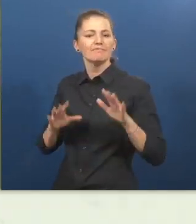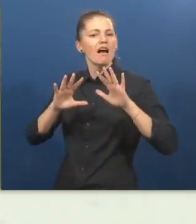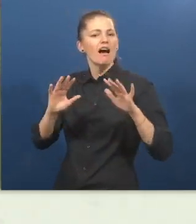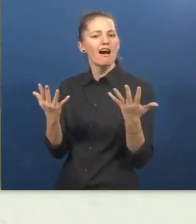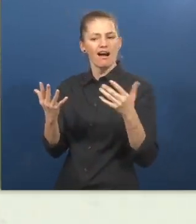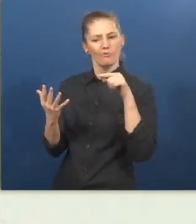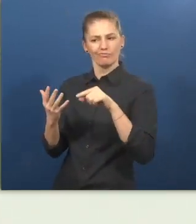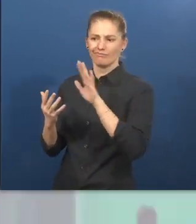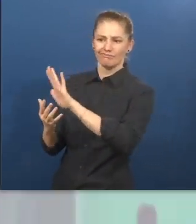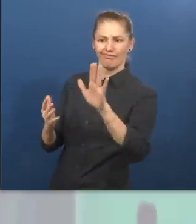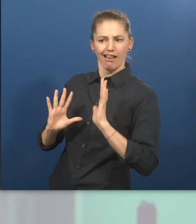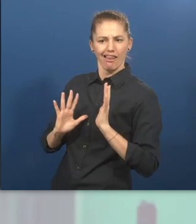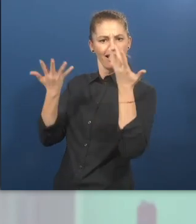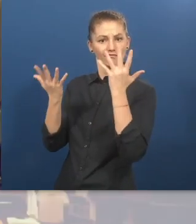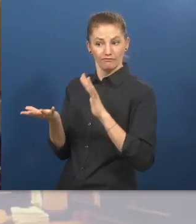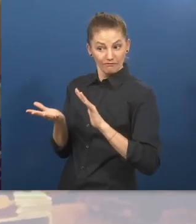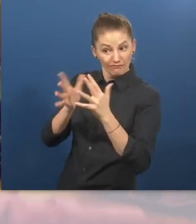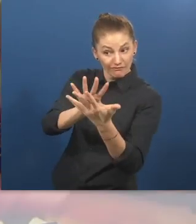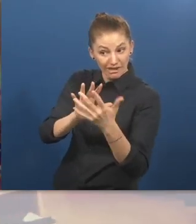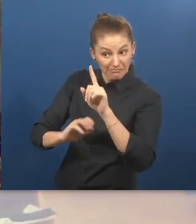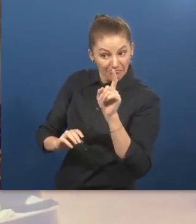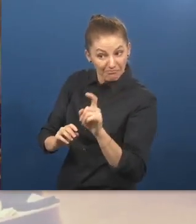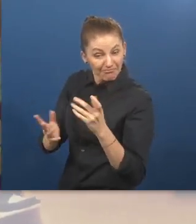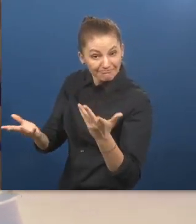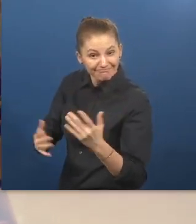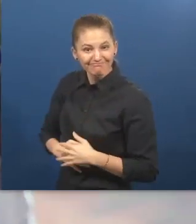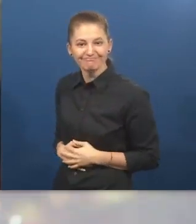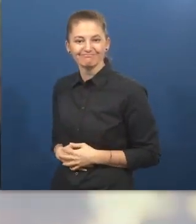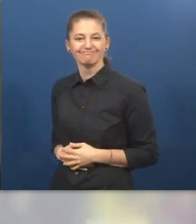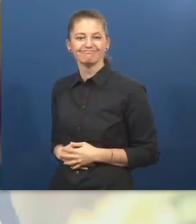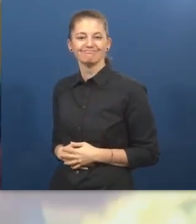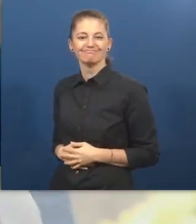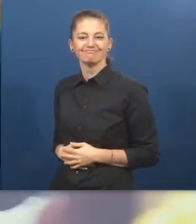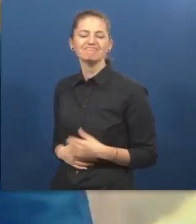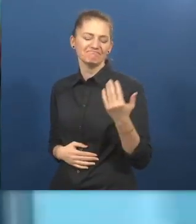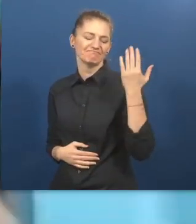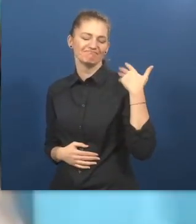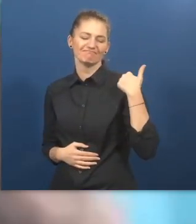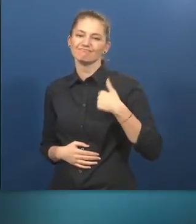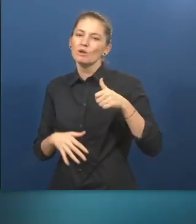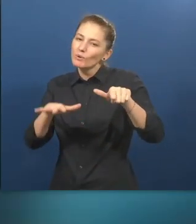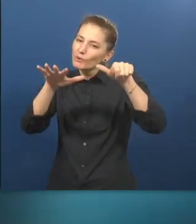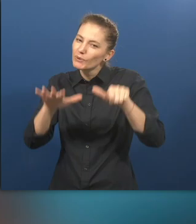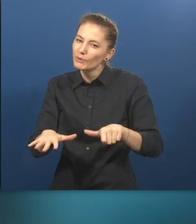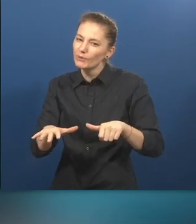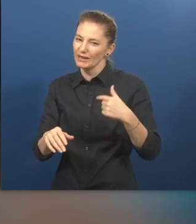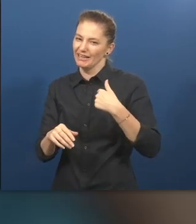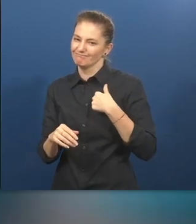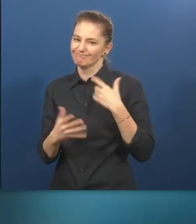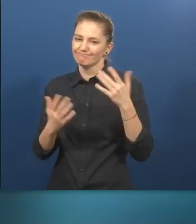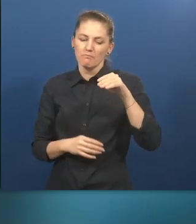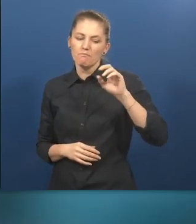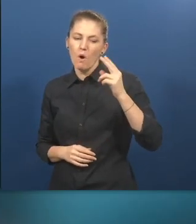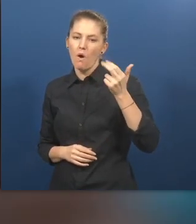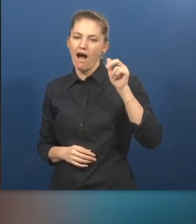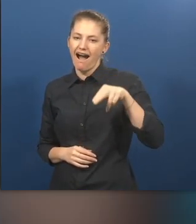How did this solution change your life? Shoaib Mohamad using sign language. In June I joined Kamp Gimini with the help of